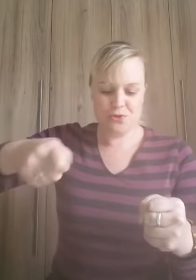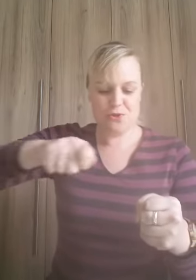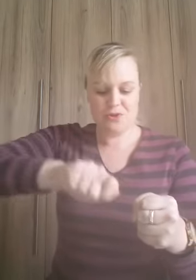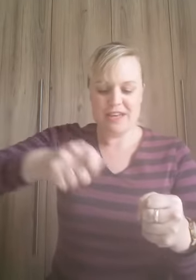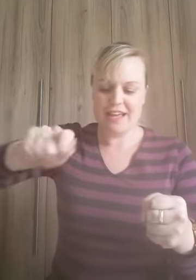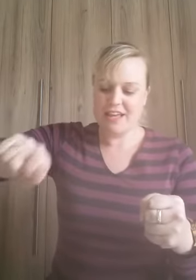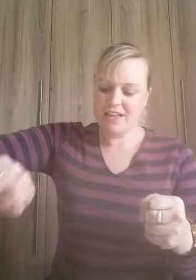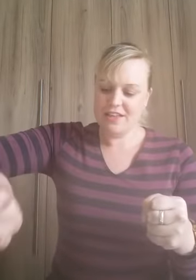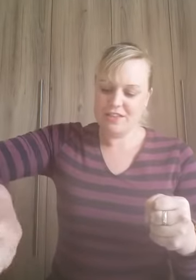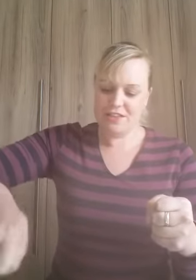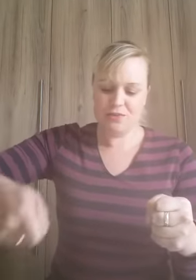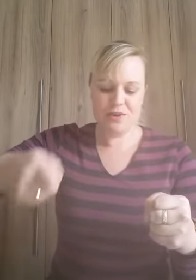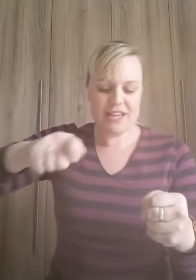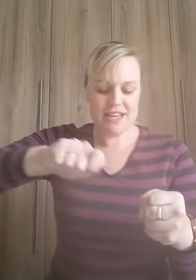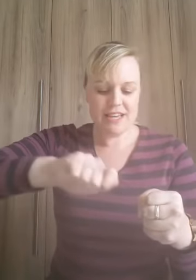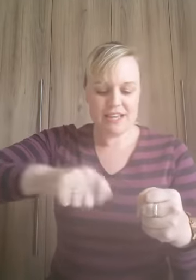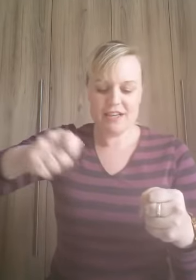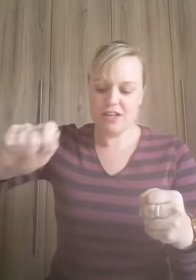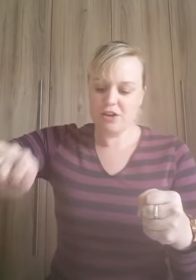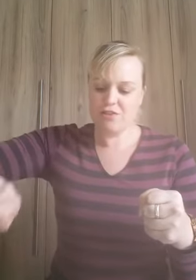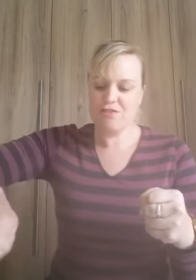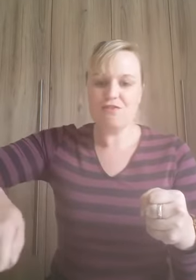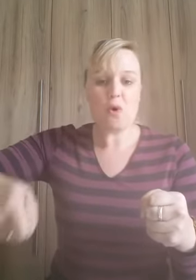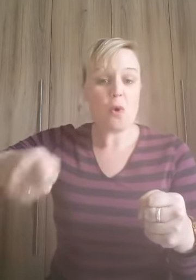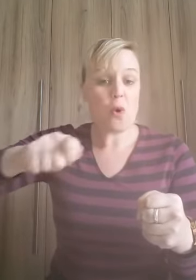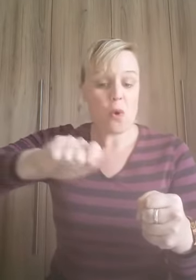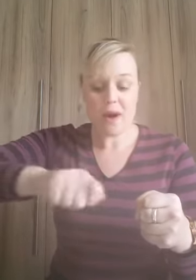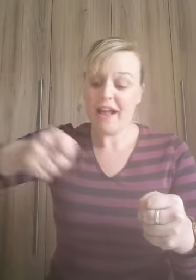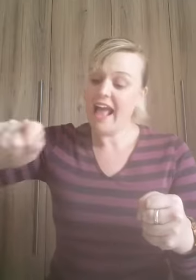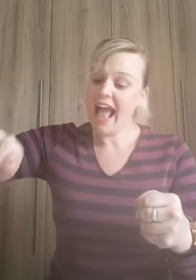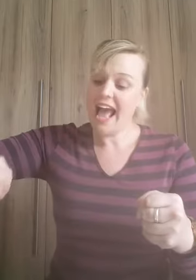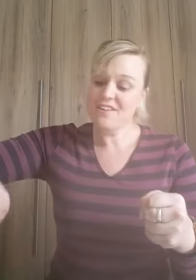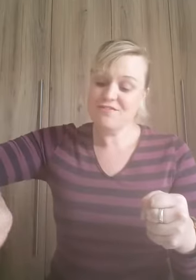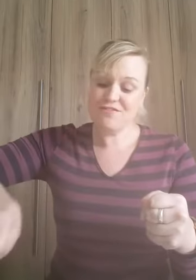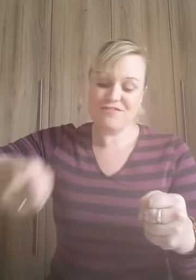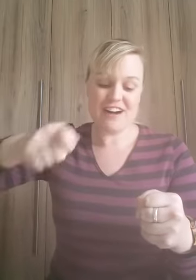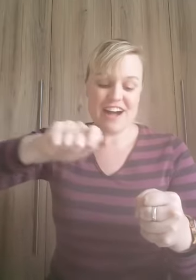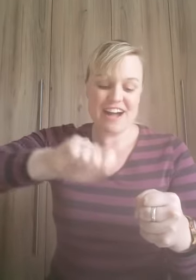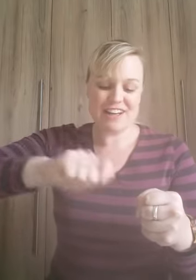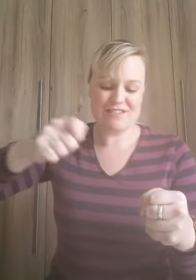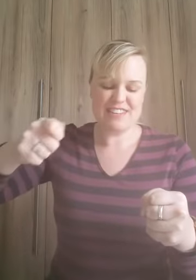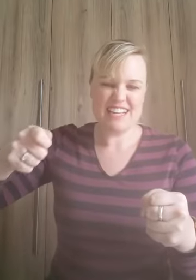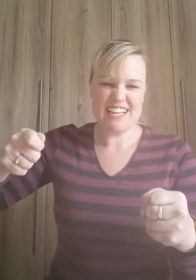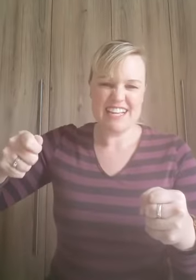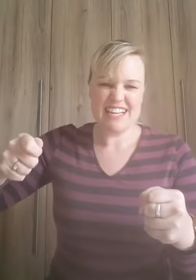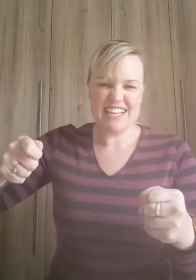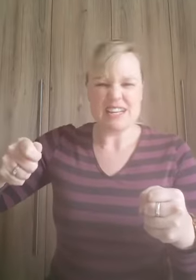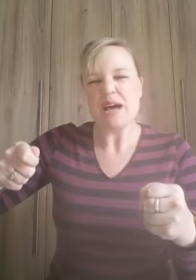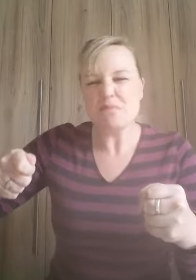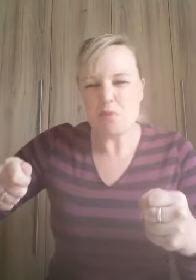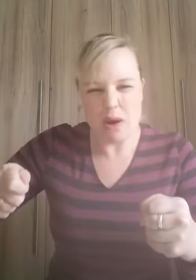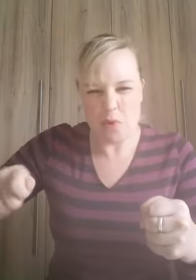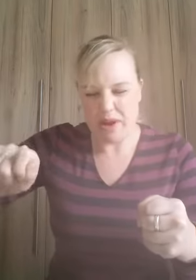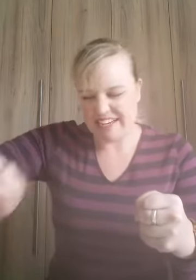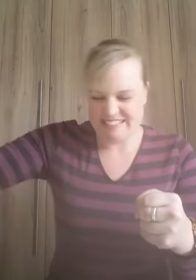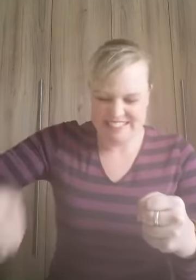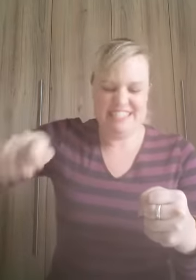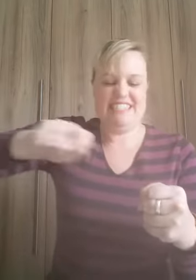three four and five I put one more in six